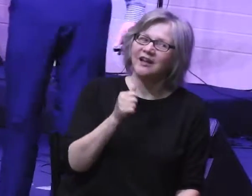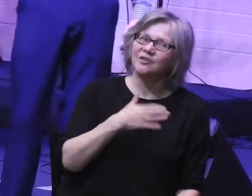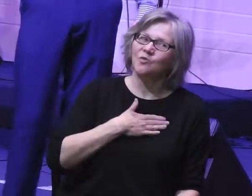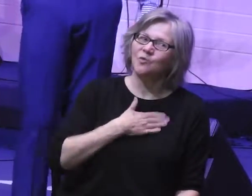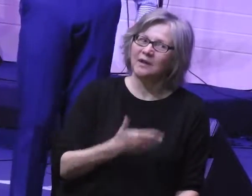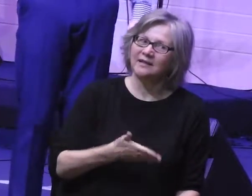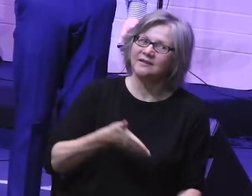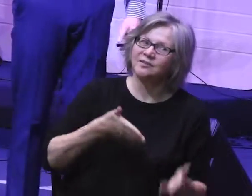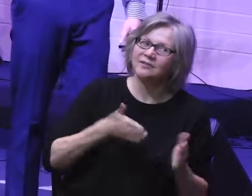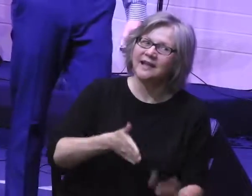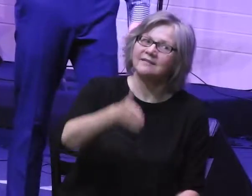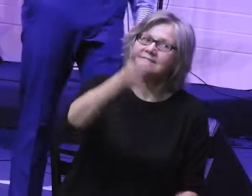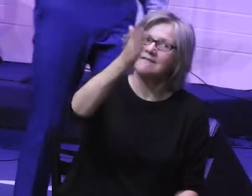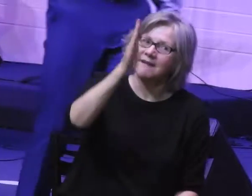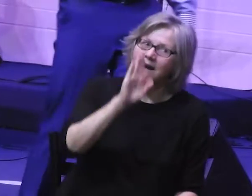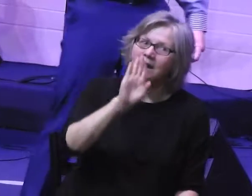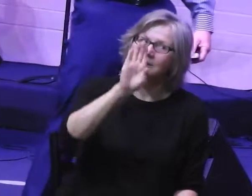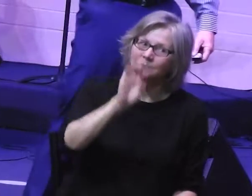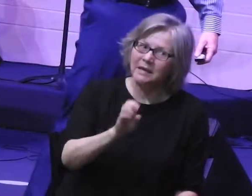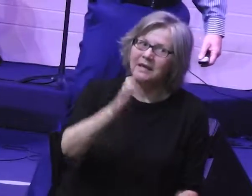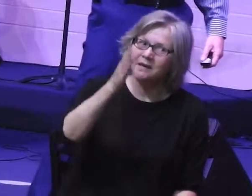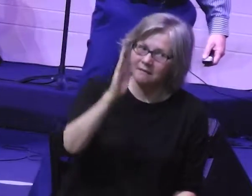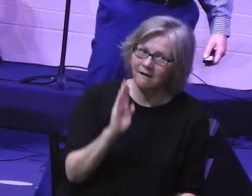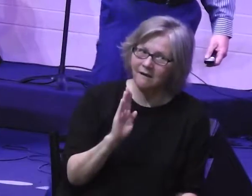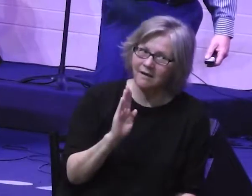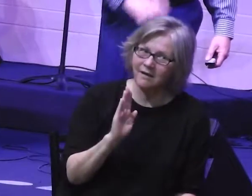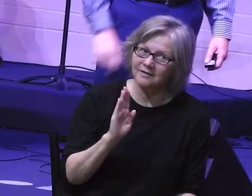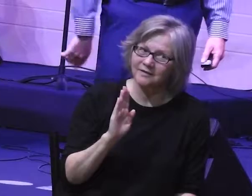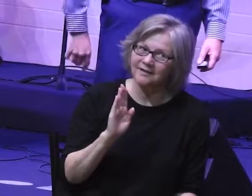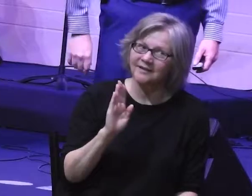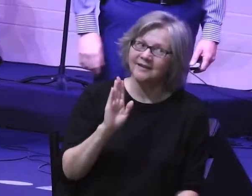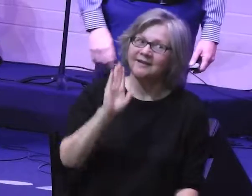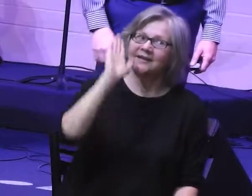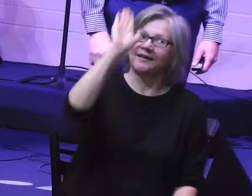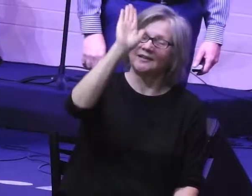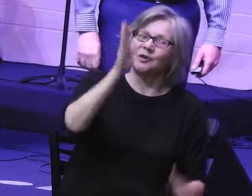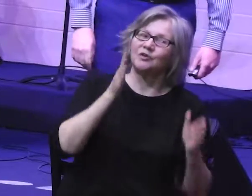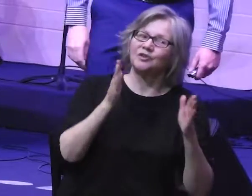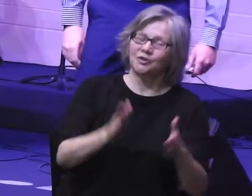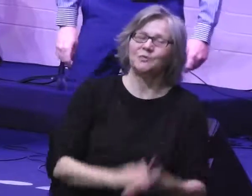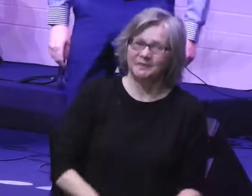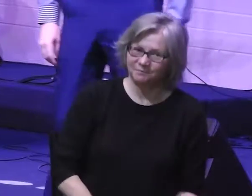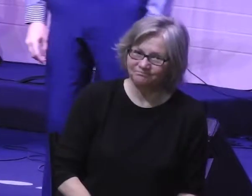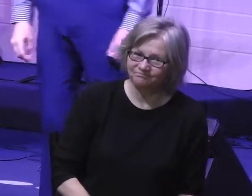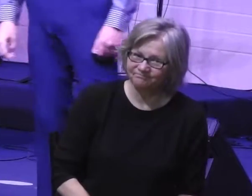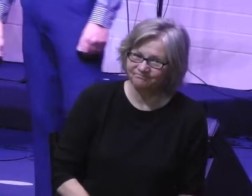to let God be God on His own terms.